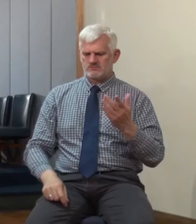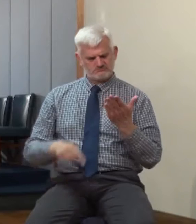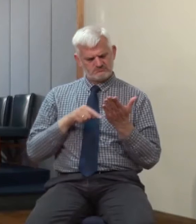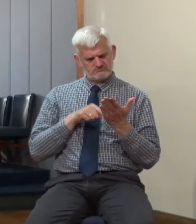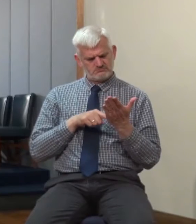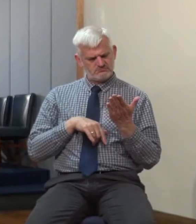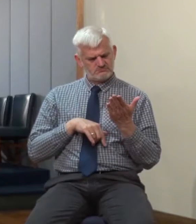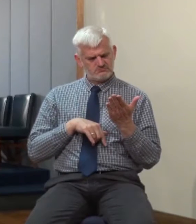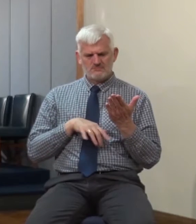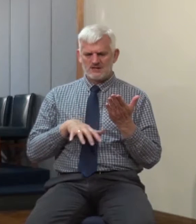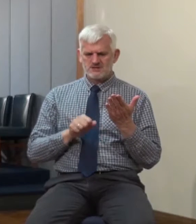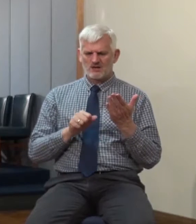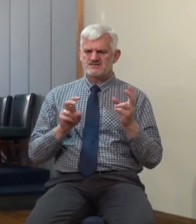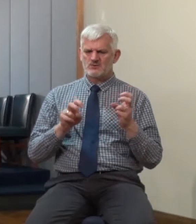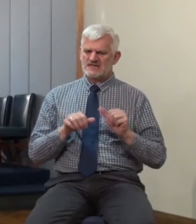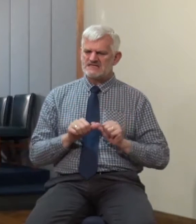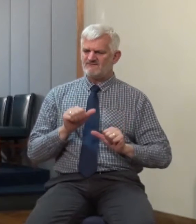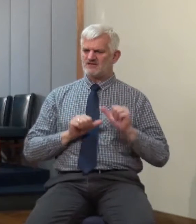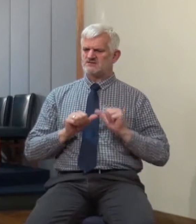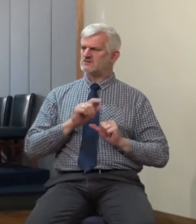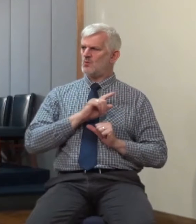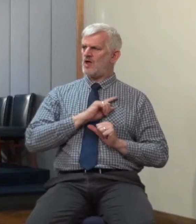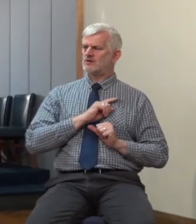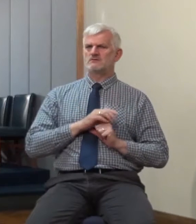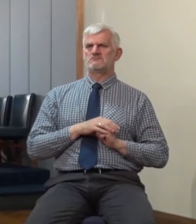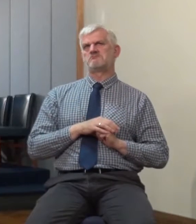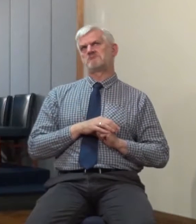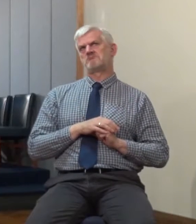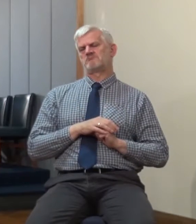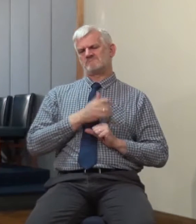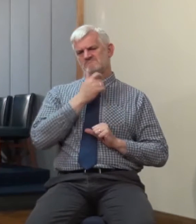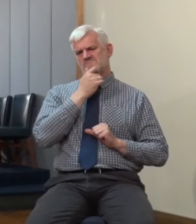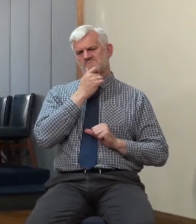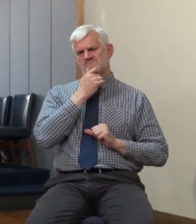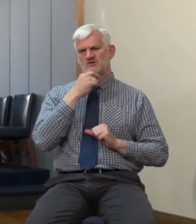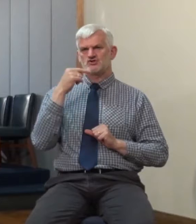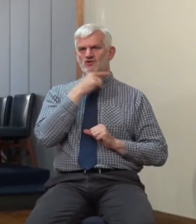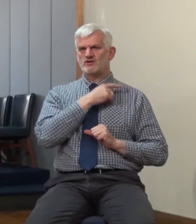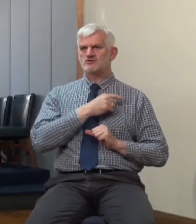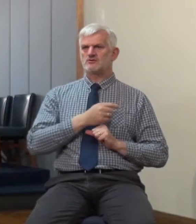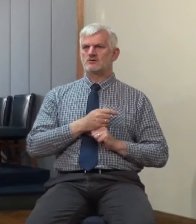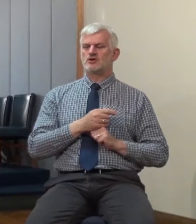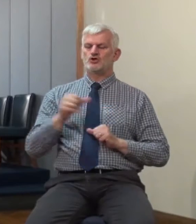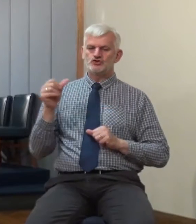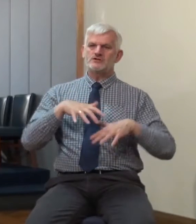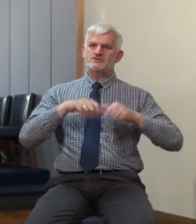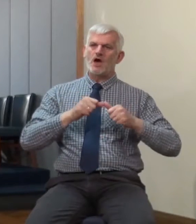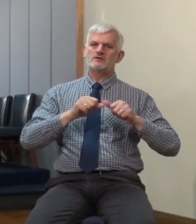first. But the defense of the establishment of the church, second, I can't give